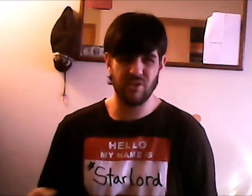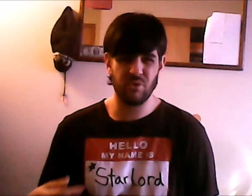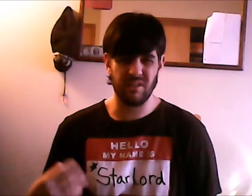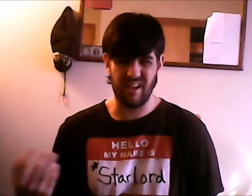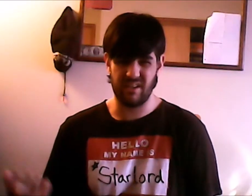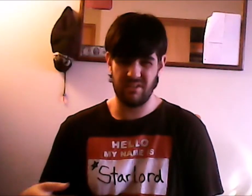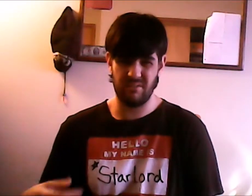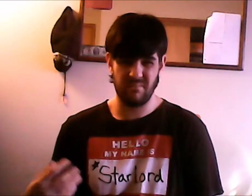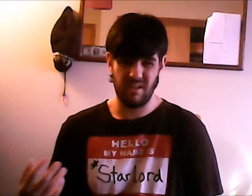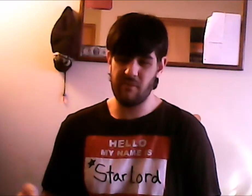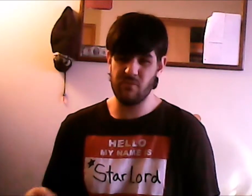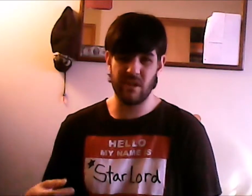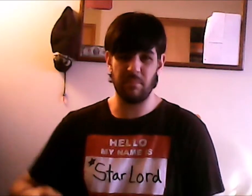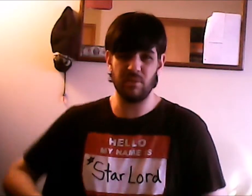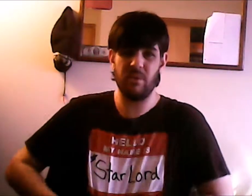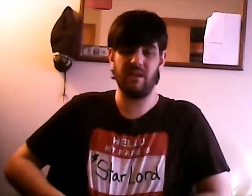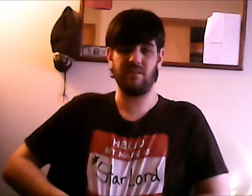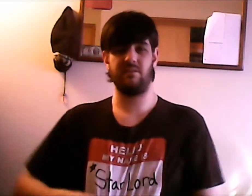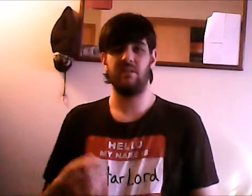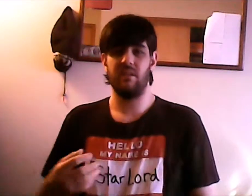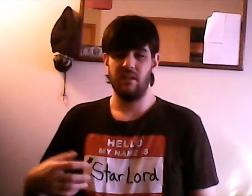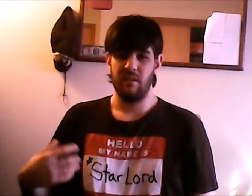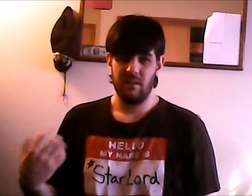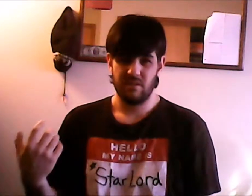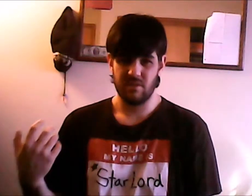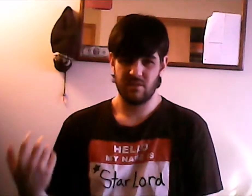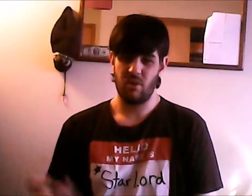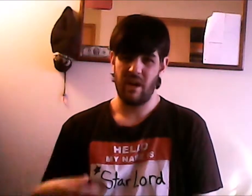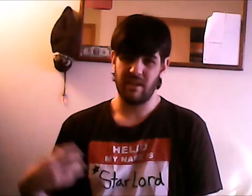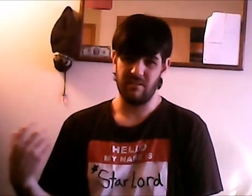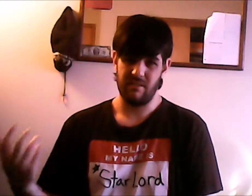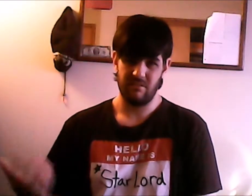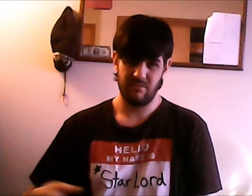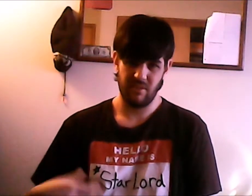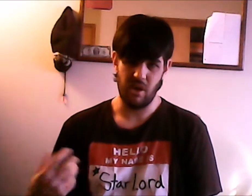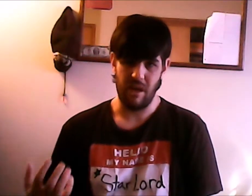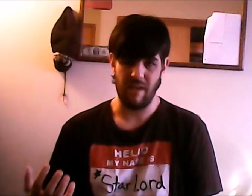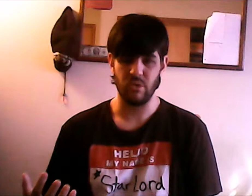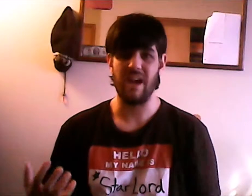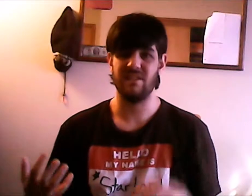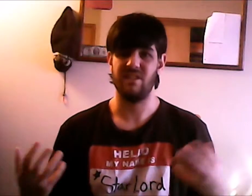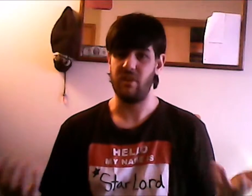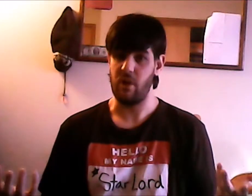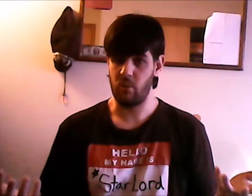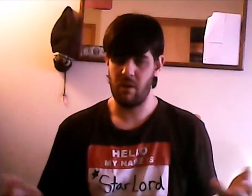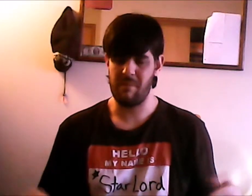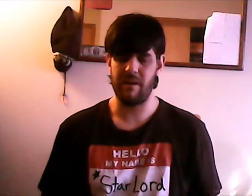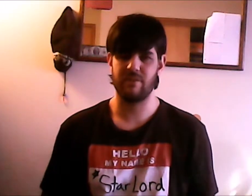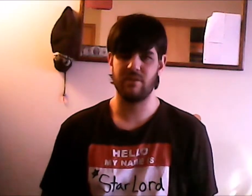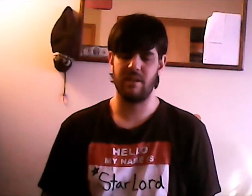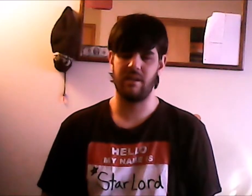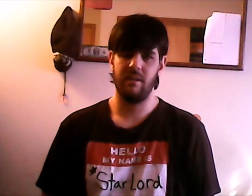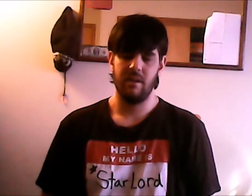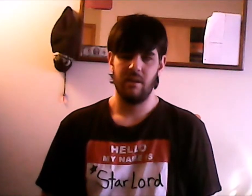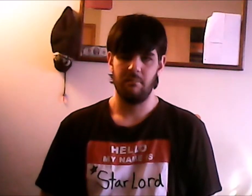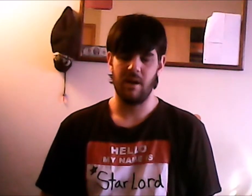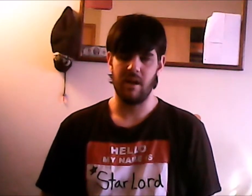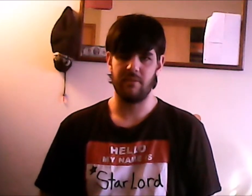to do it like every couple of weeks just so I can you know have you guys in the know about everything but if